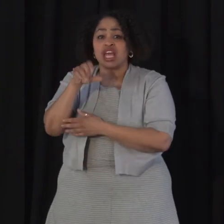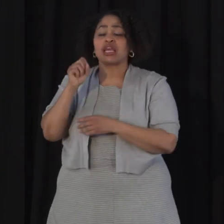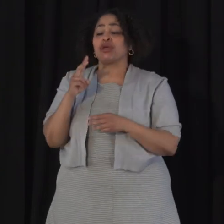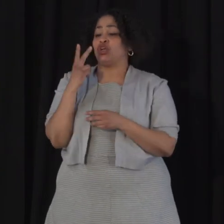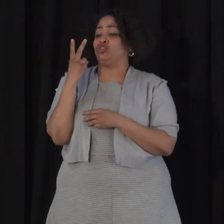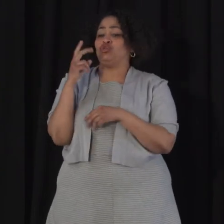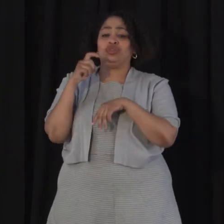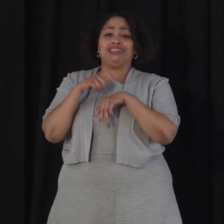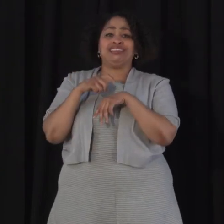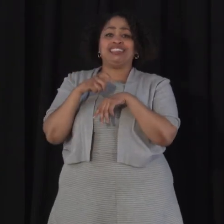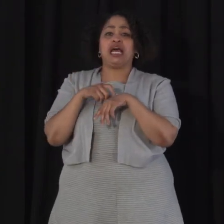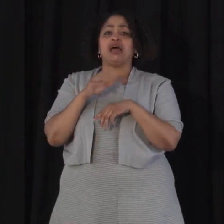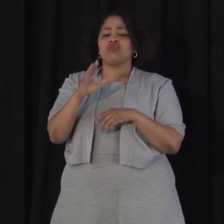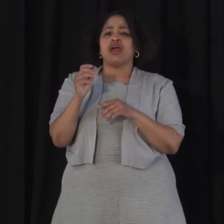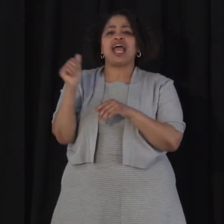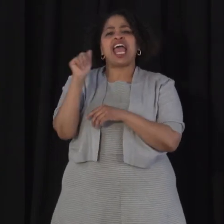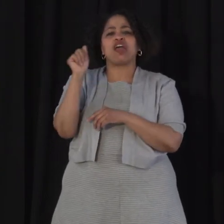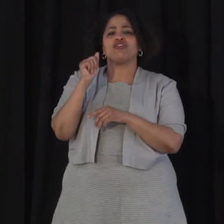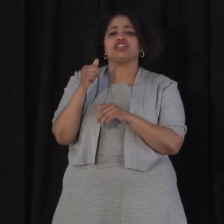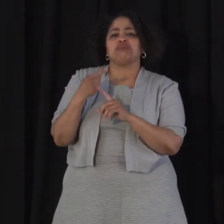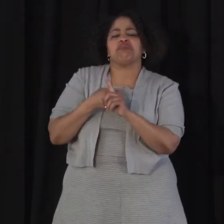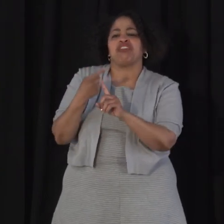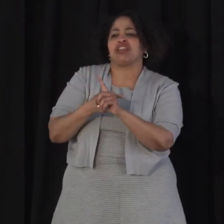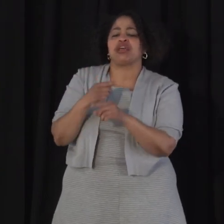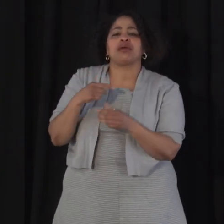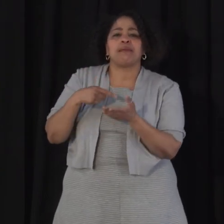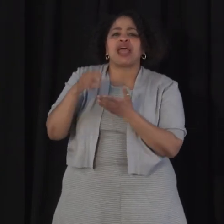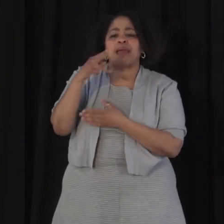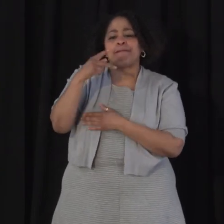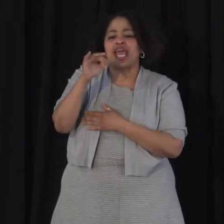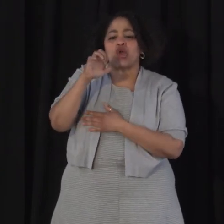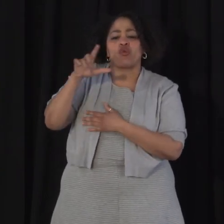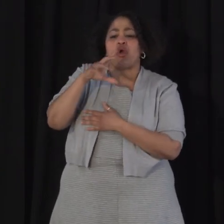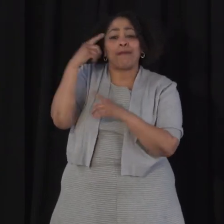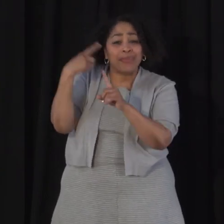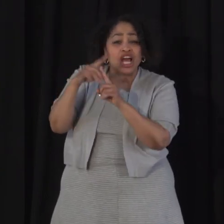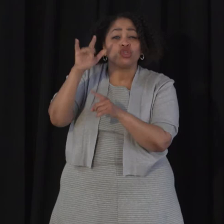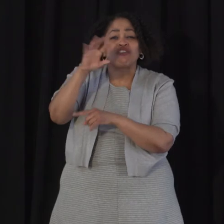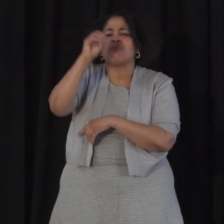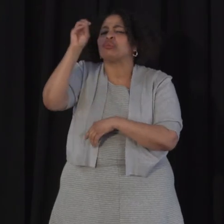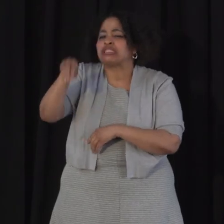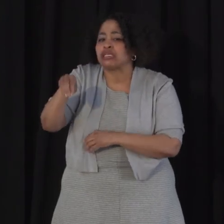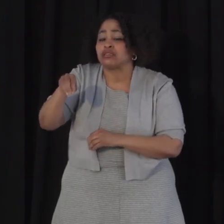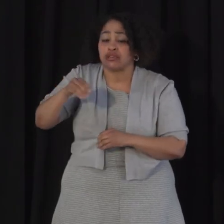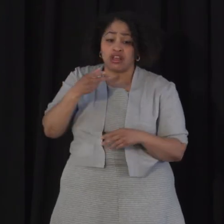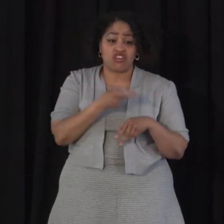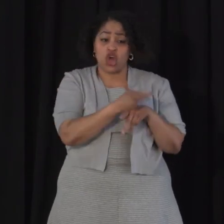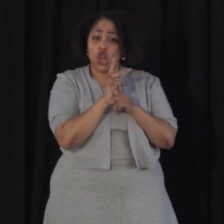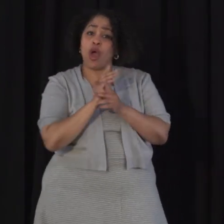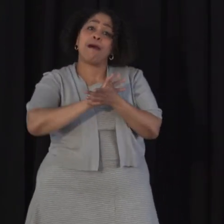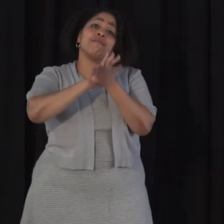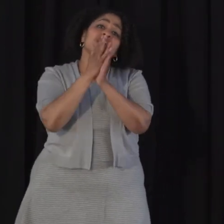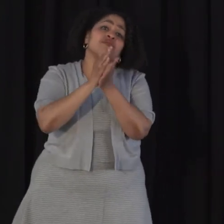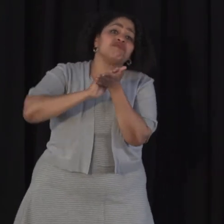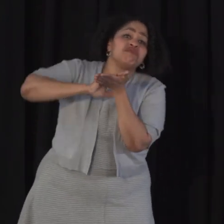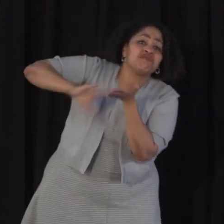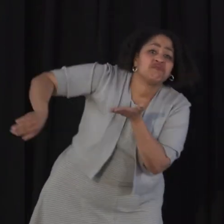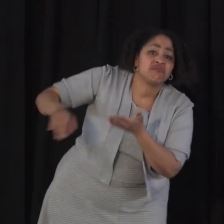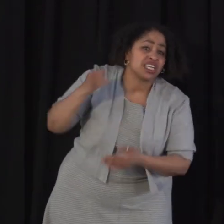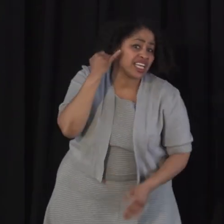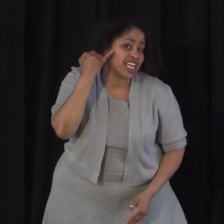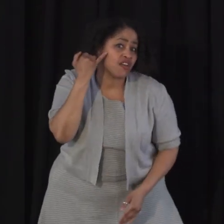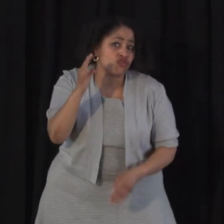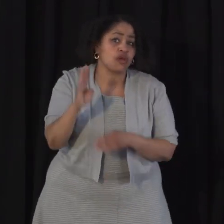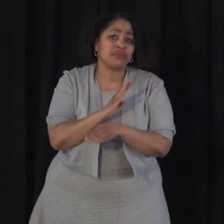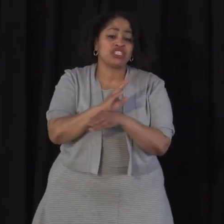business's average monthly payroll, plus an additional 25%. The loans become forgivable if the businesses